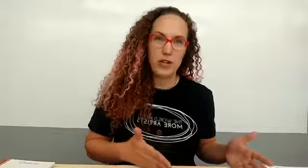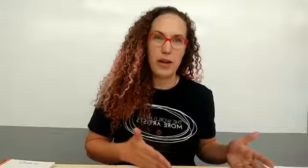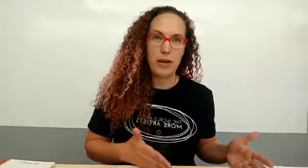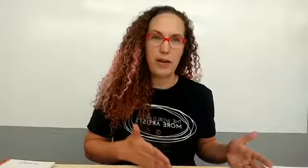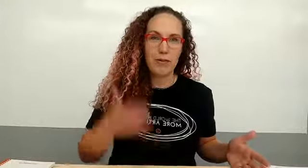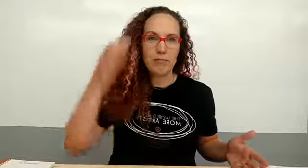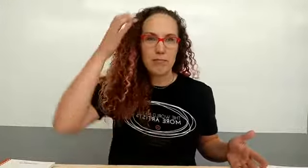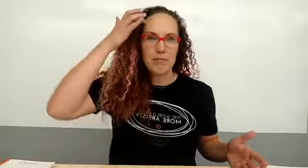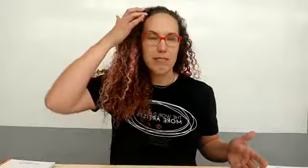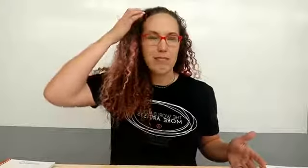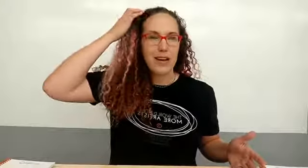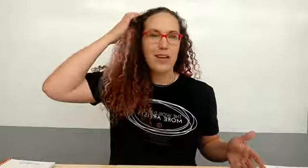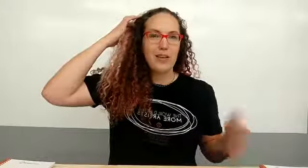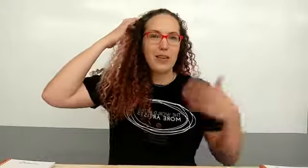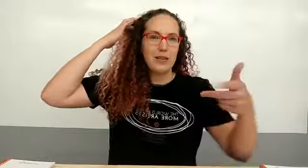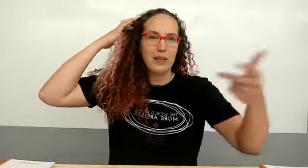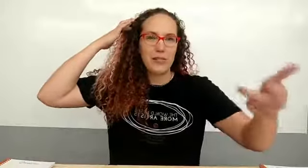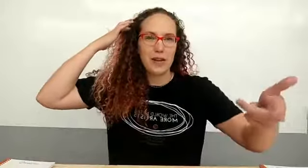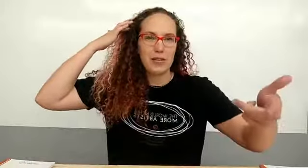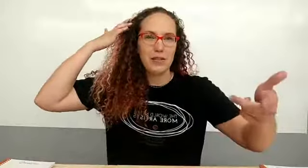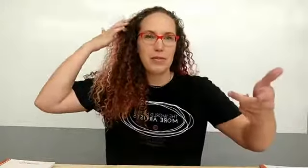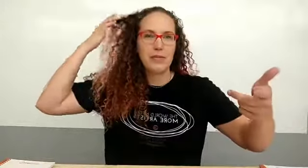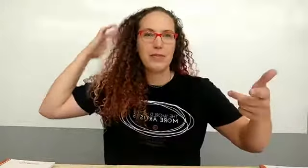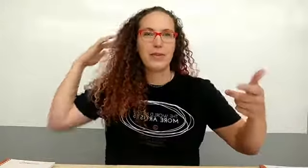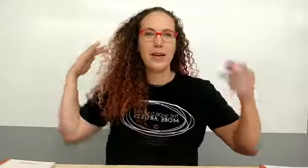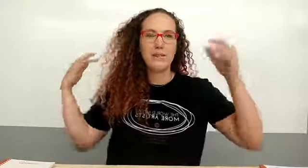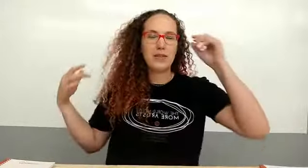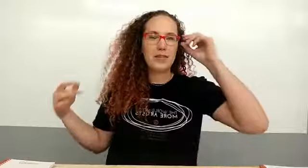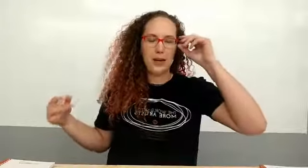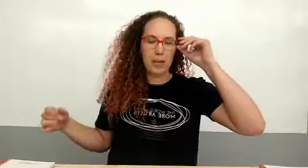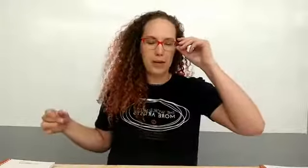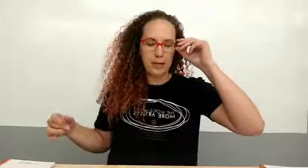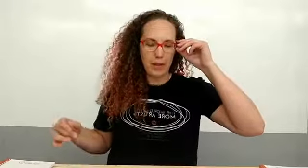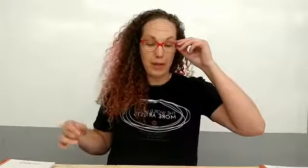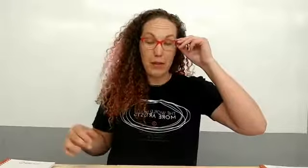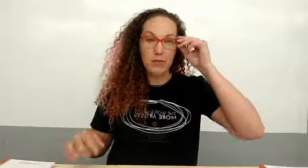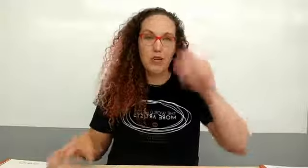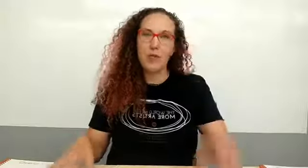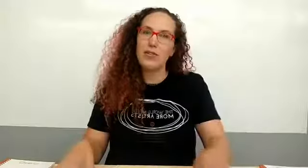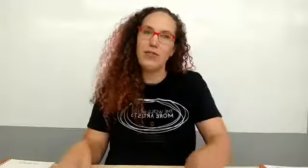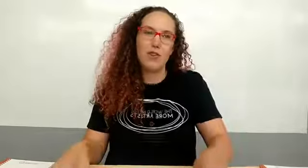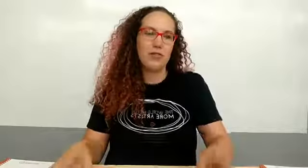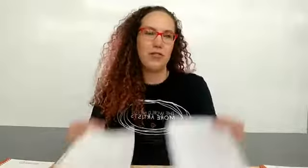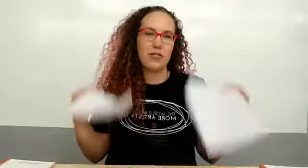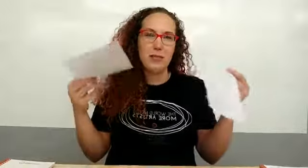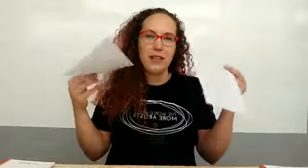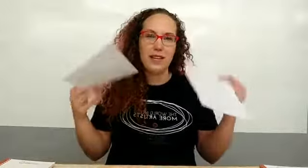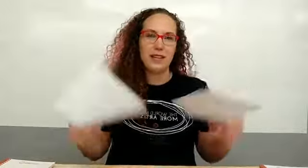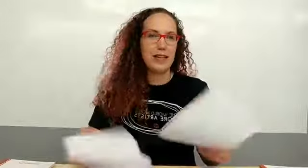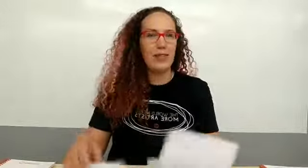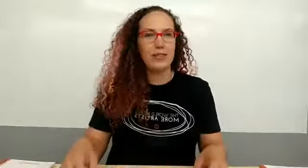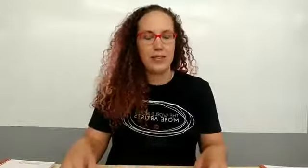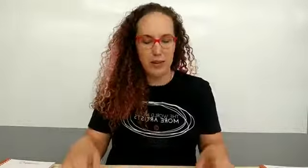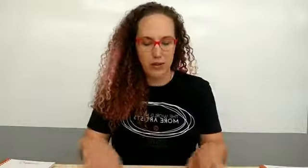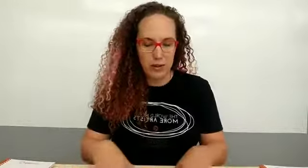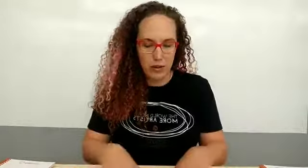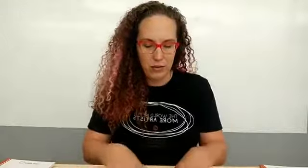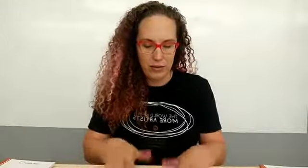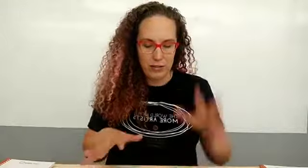you can help me out and then you get something for that too okay so let's talk about that I wrote down notes if you see me glancing down it's because I wrote down notes because